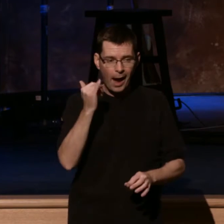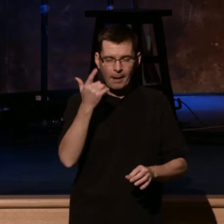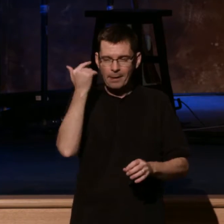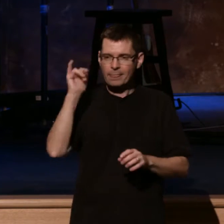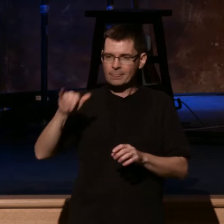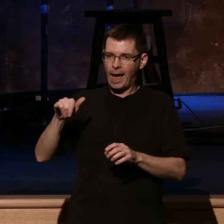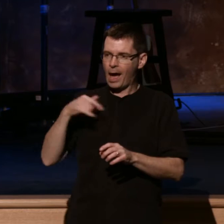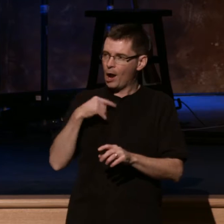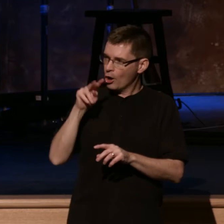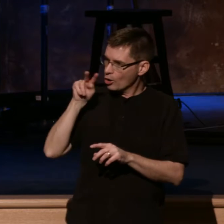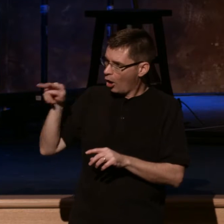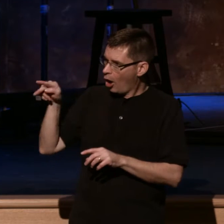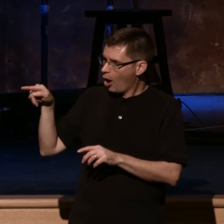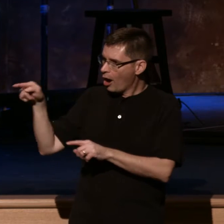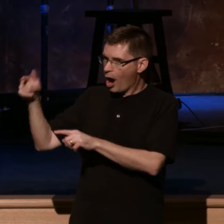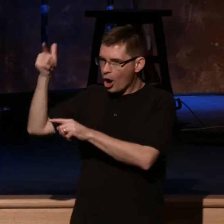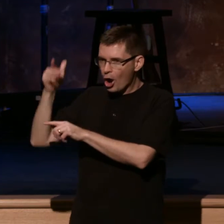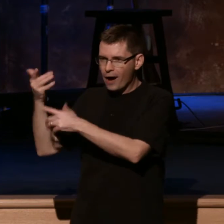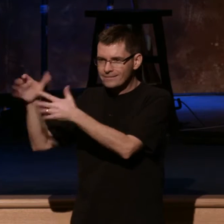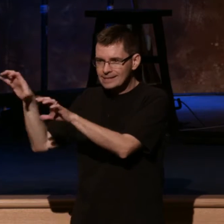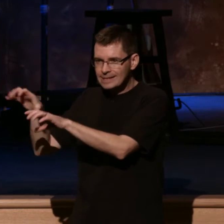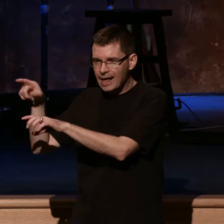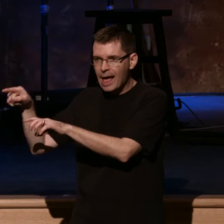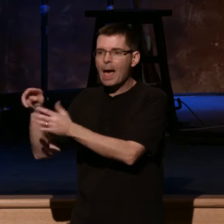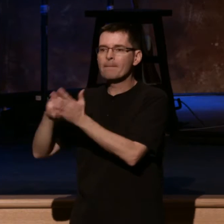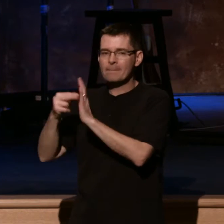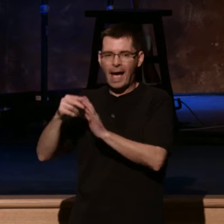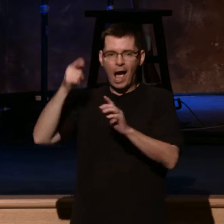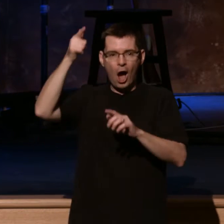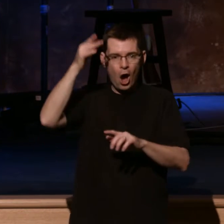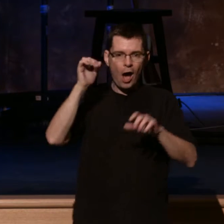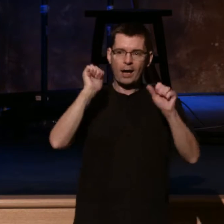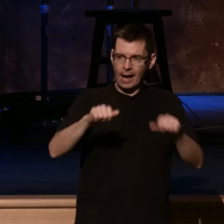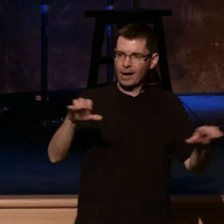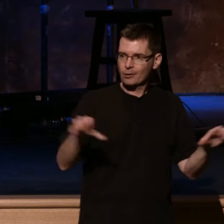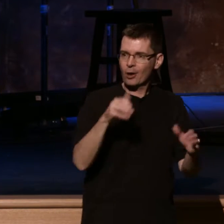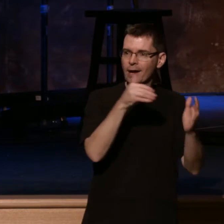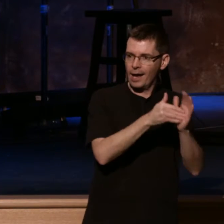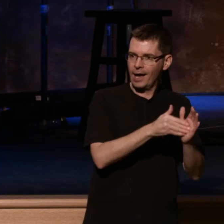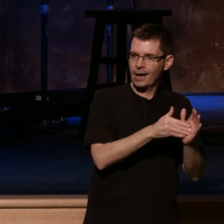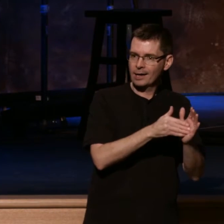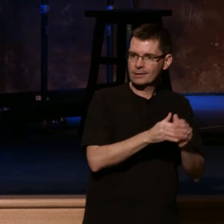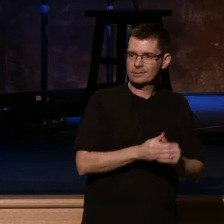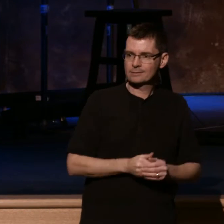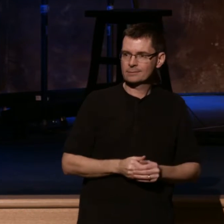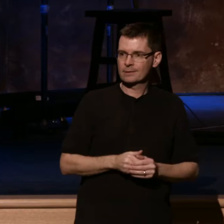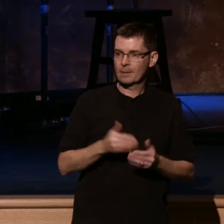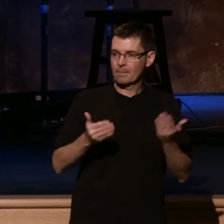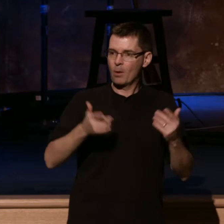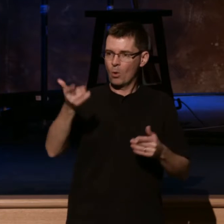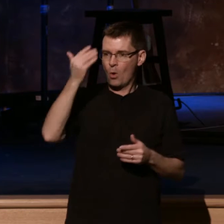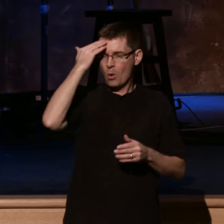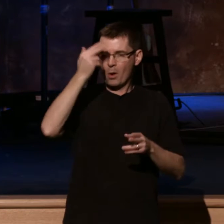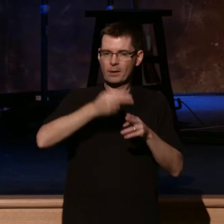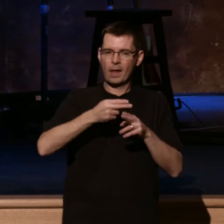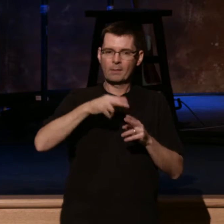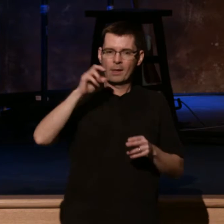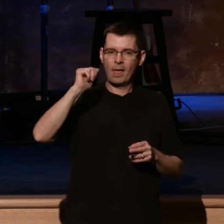we believe God can do it again. Within a year, Andrew Murray championed, some of would know that name, a revival in South